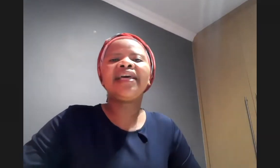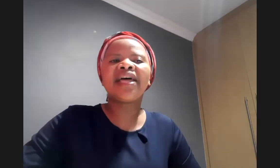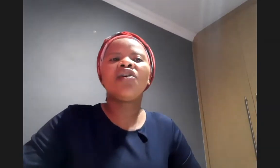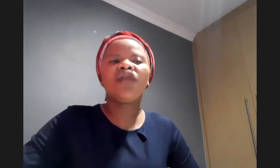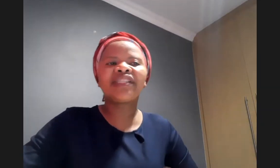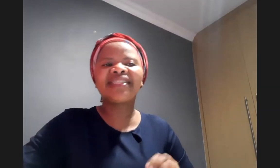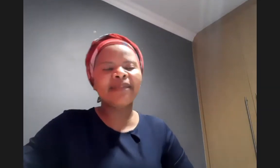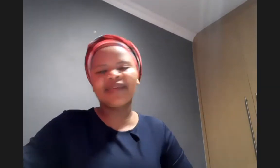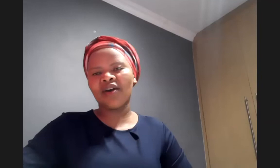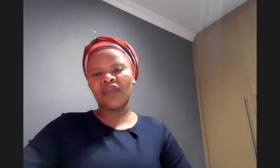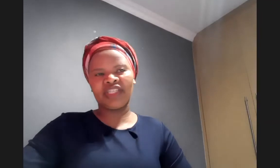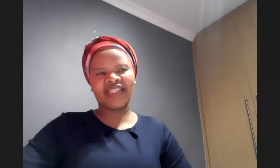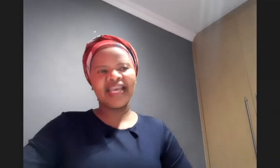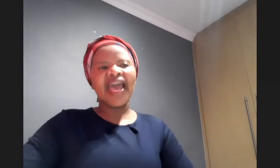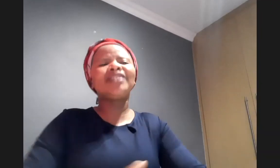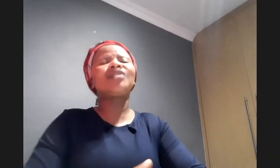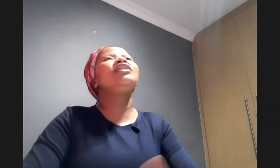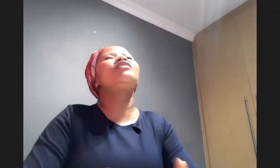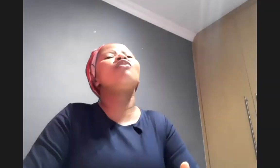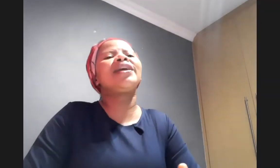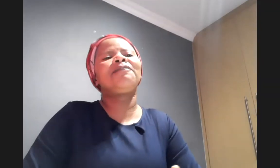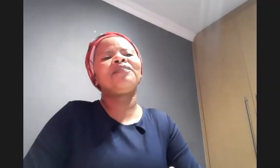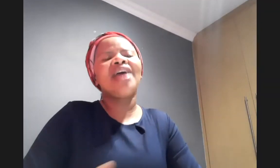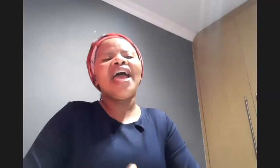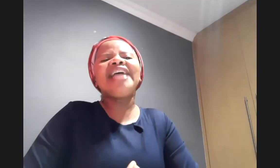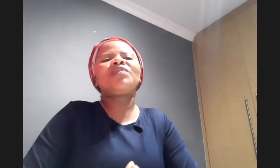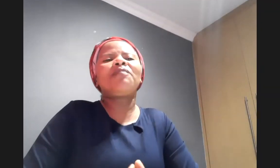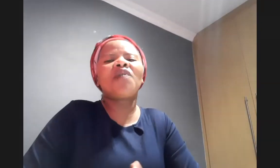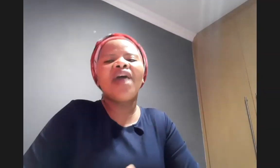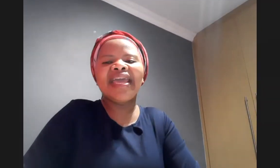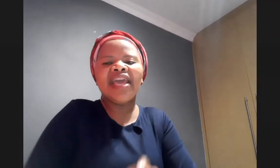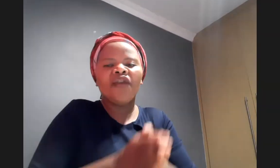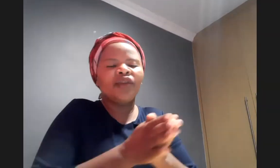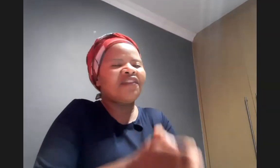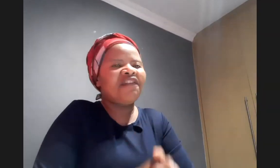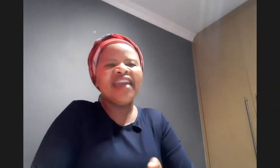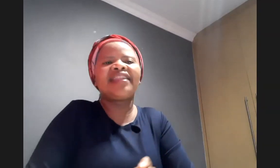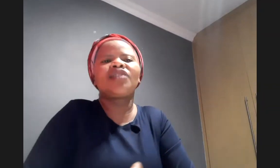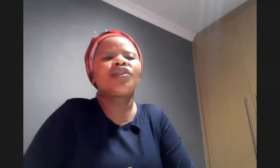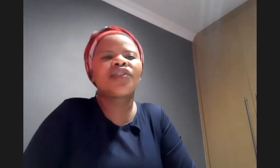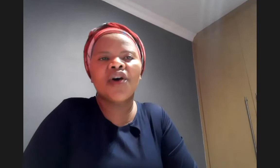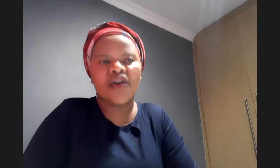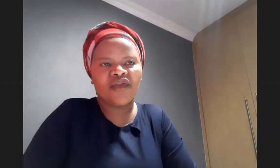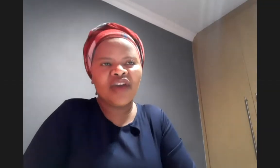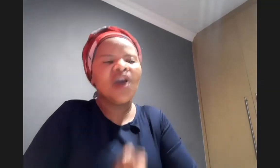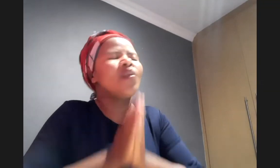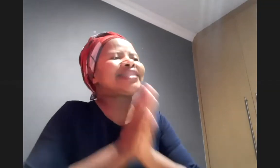the footsteps of jesus and so this morning as we pray for the faith to serve we are